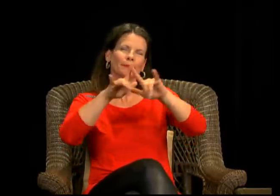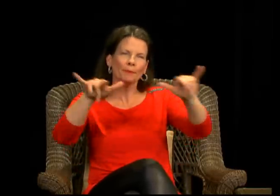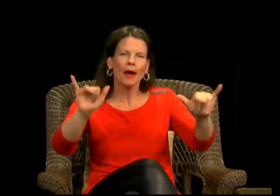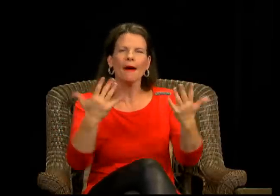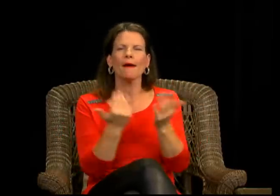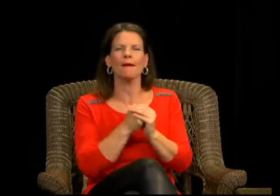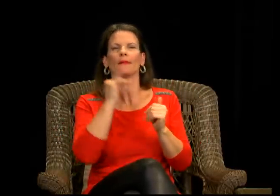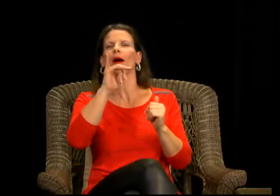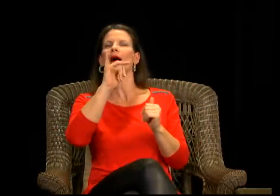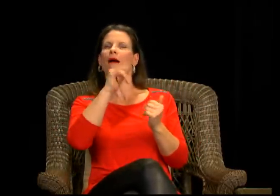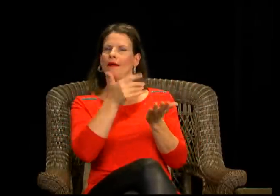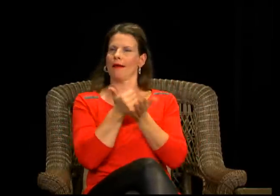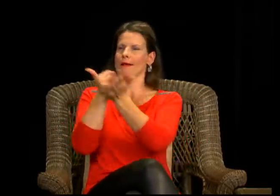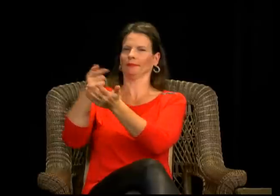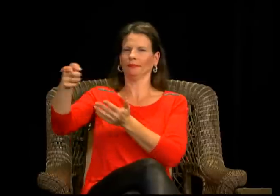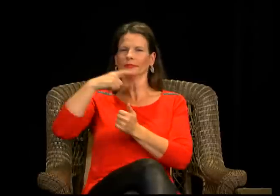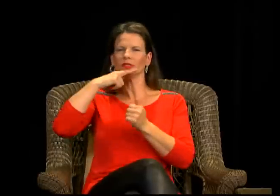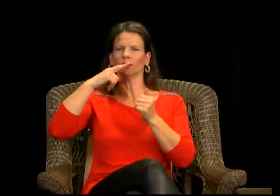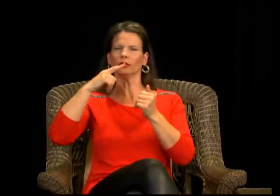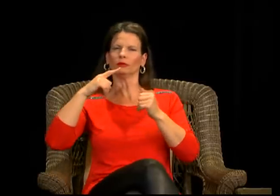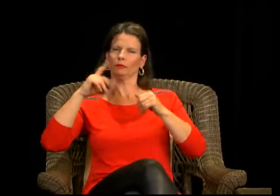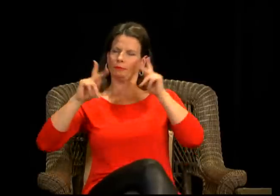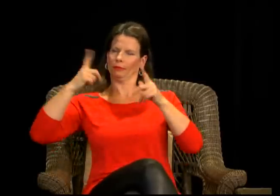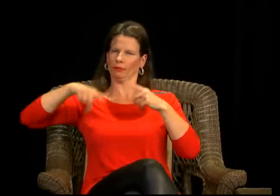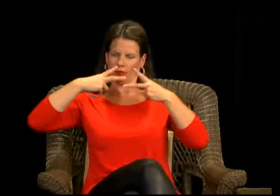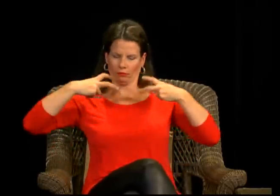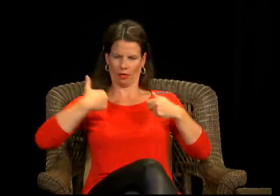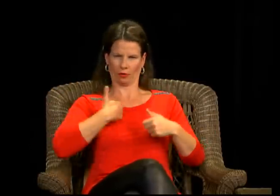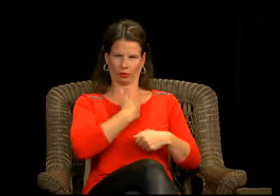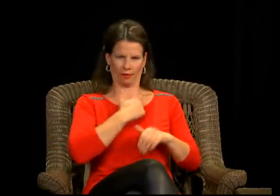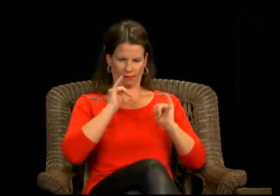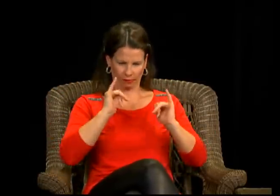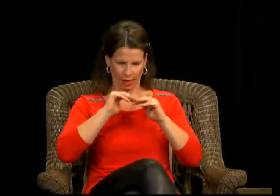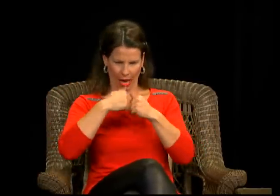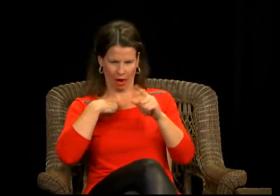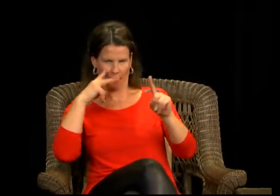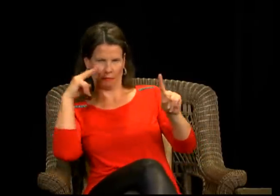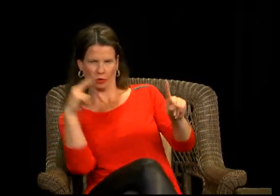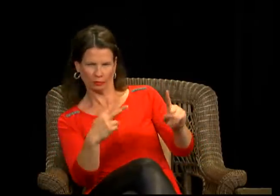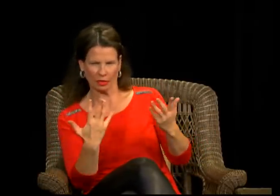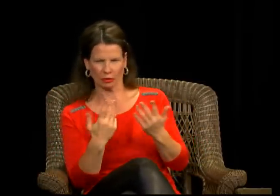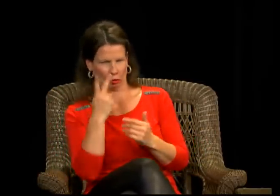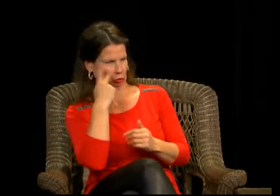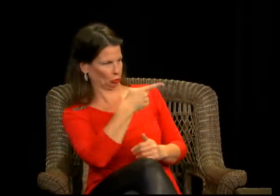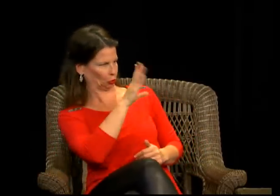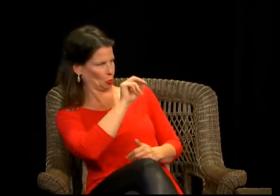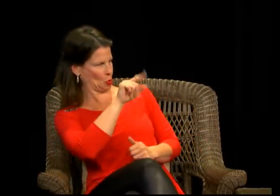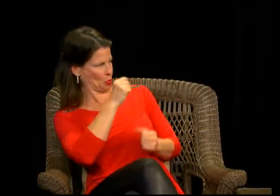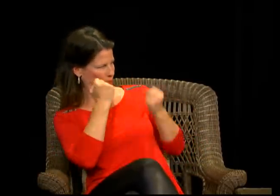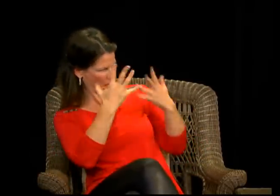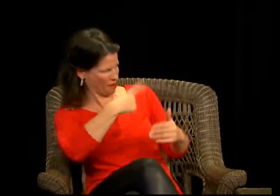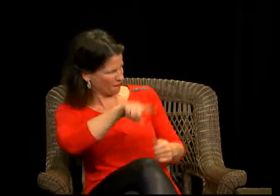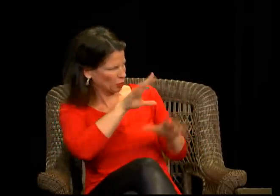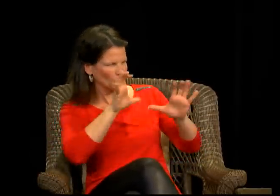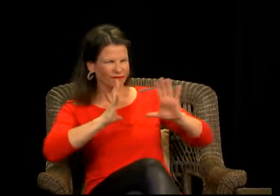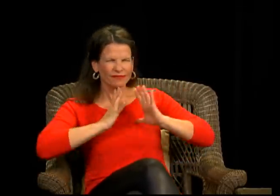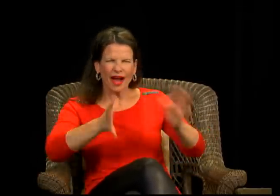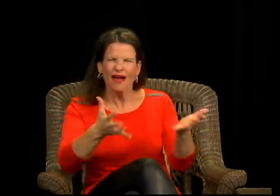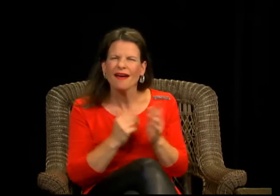that conflict. But at the same time, I feel like it helps hearing people to think about how it is that they view deaf people and how they